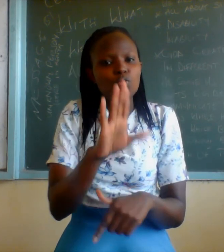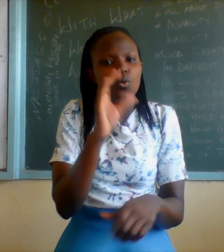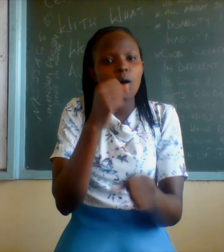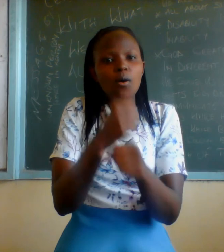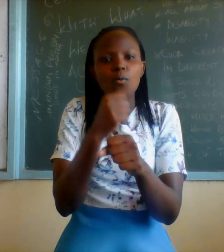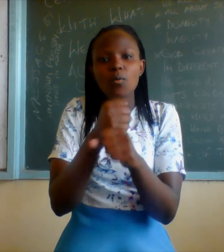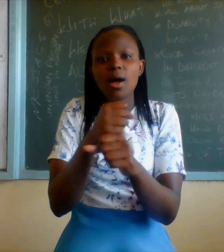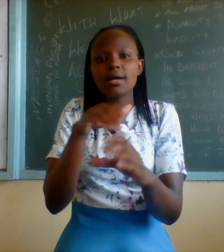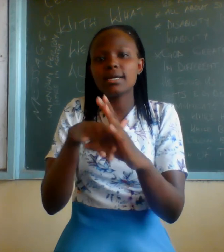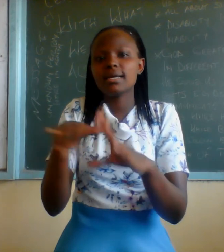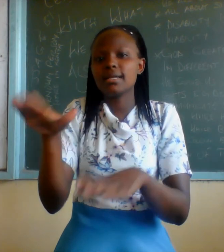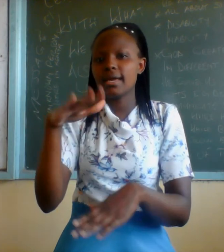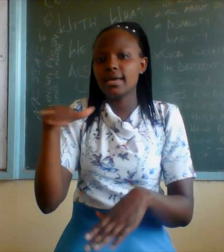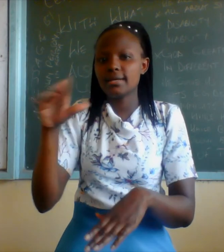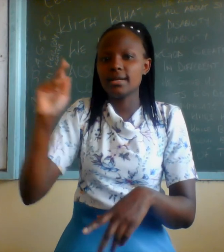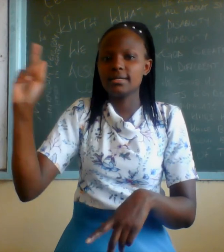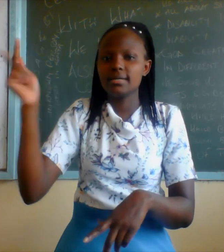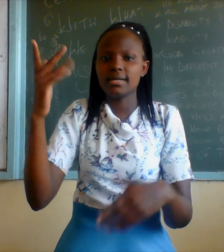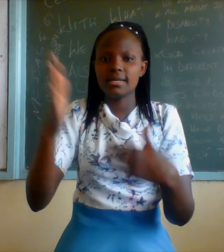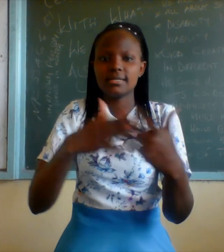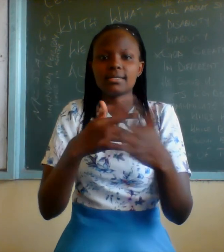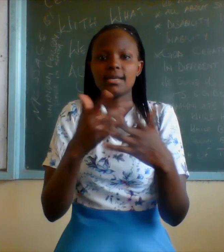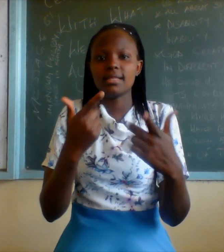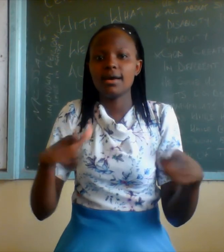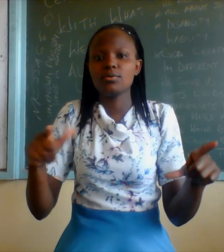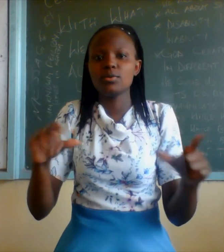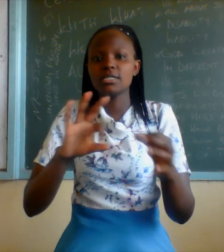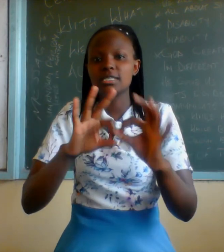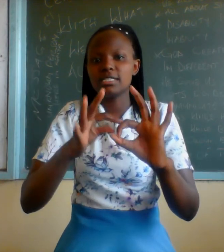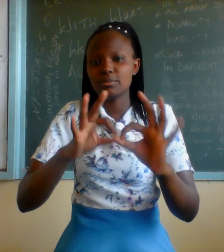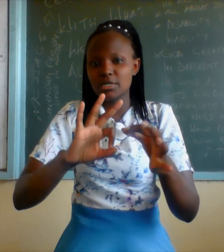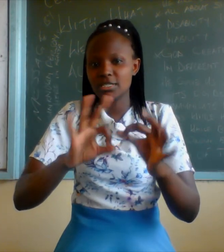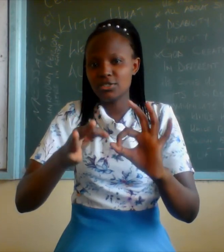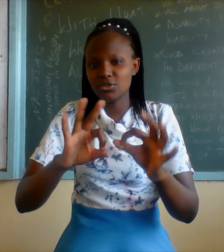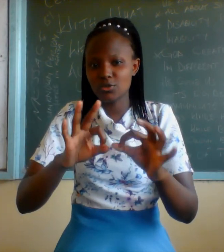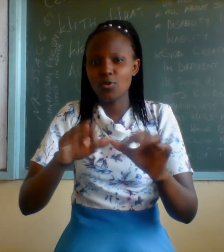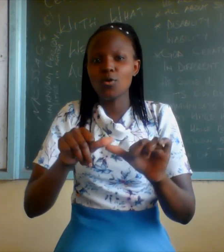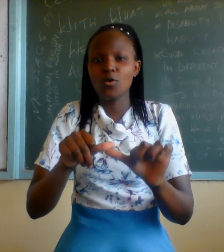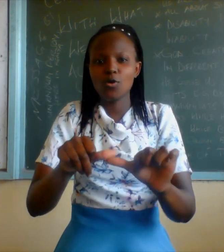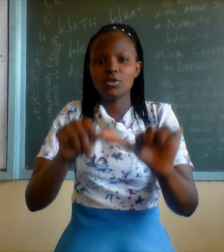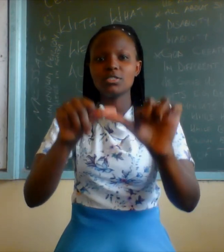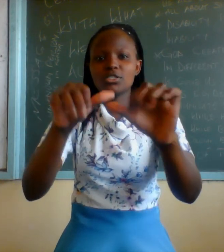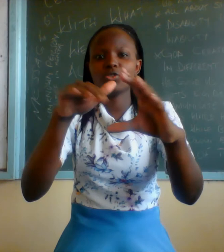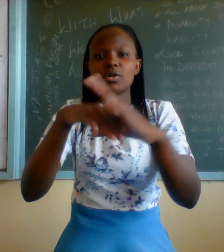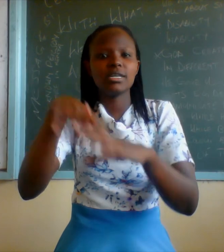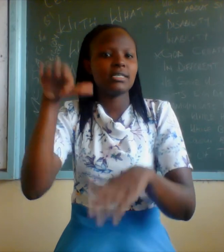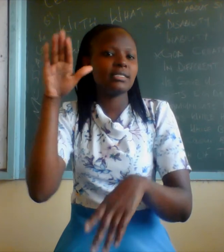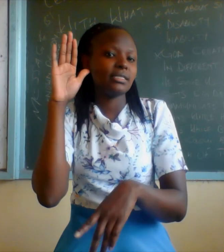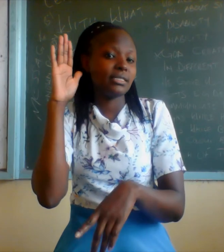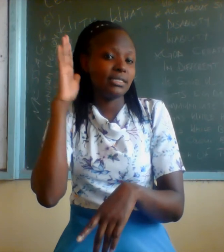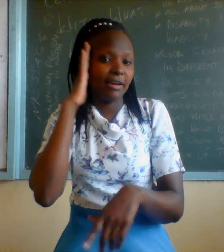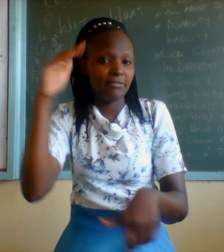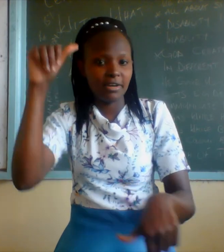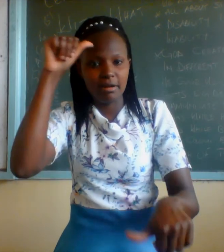area of Kenyan sign language interpretation will remain in the Deaf Guinness Book of Rewards.